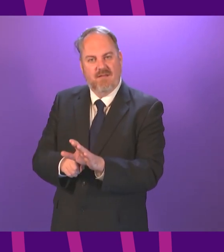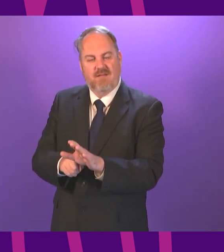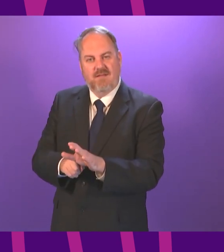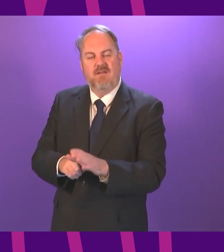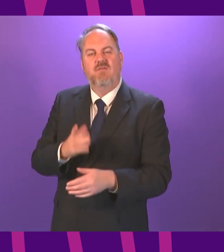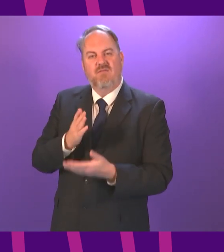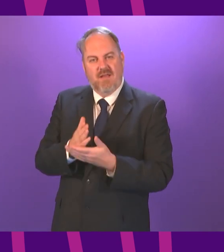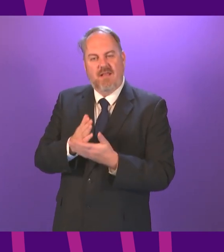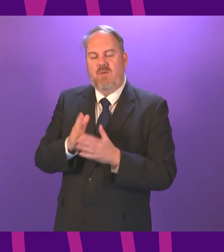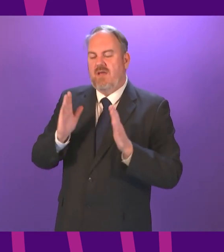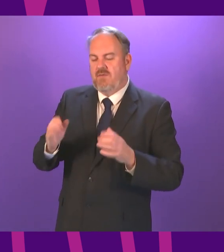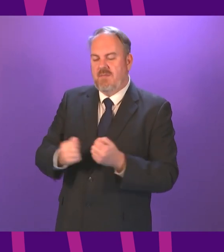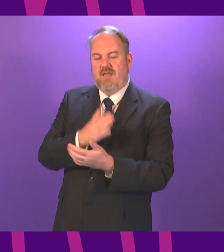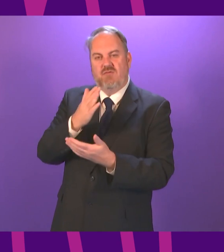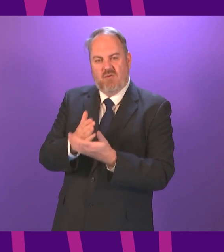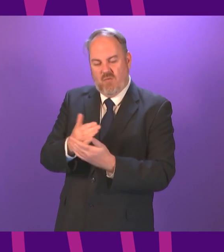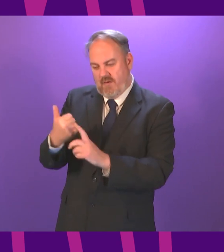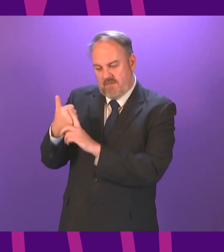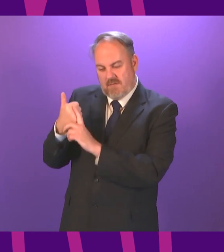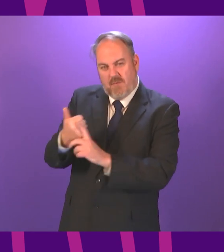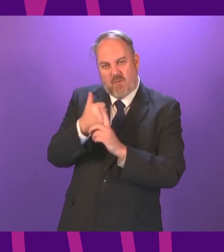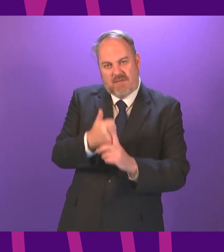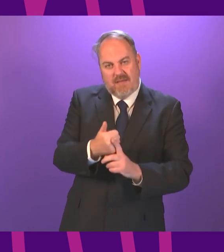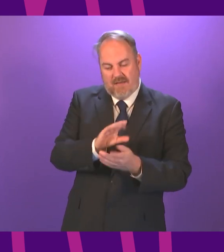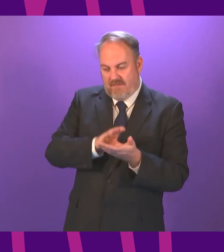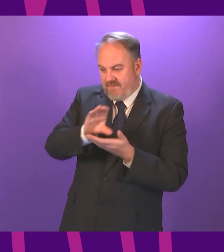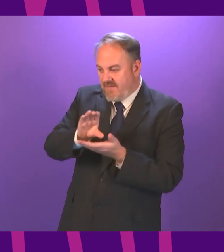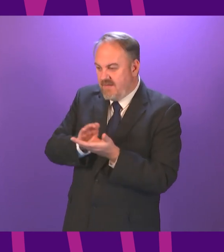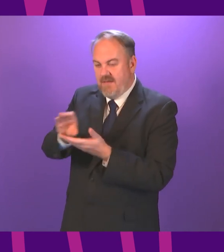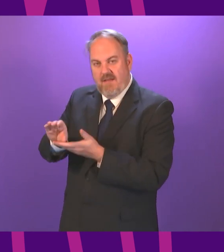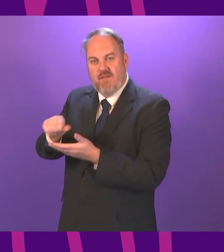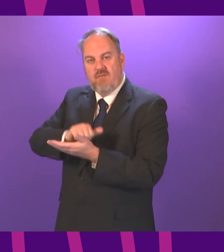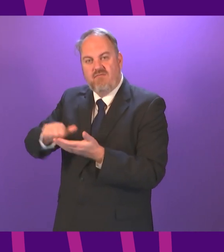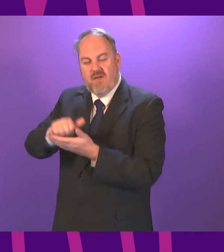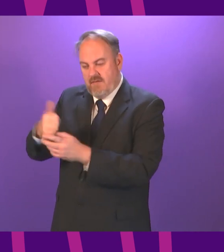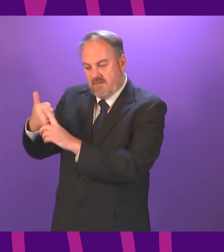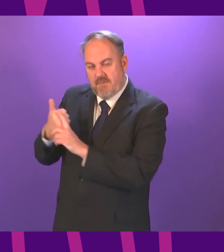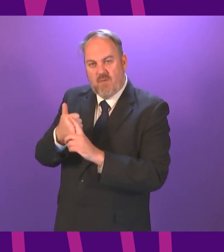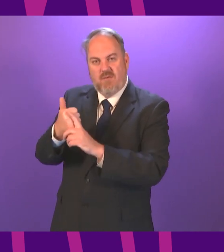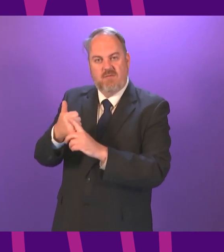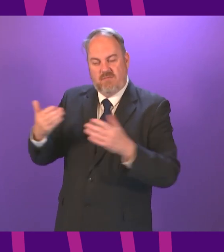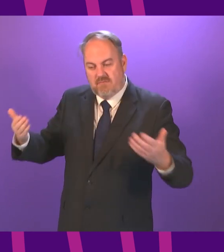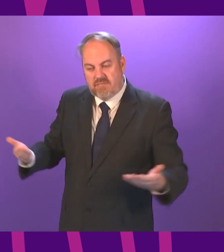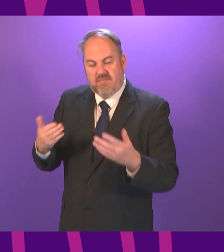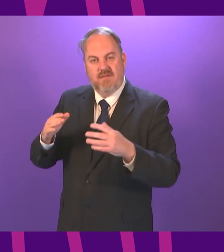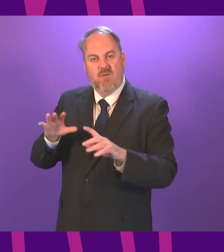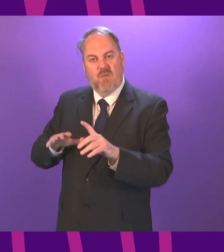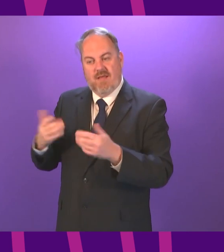so proud over this pandemic, is adequately supported, adequately resourced, to do all the major catch-up we need. So we find that